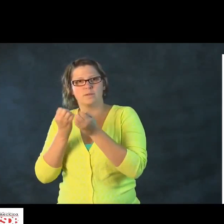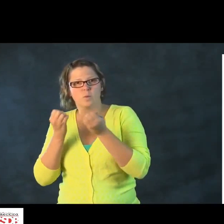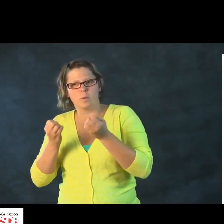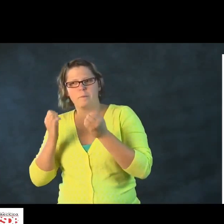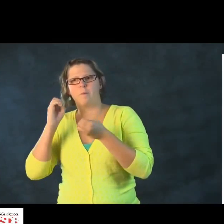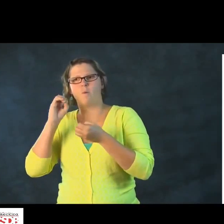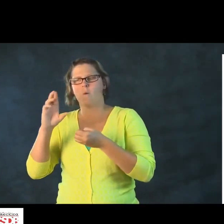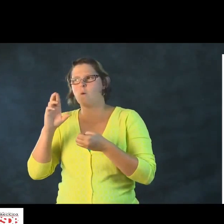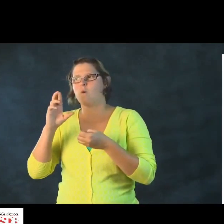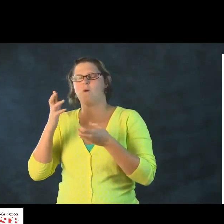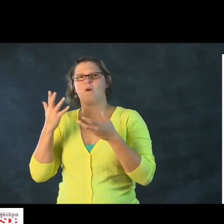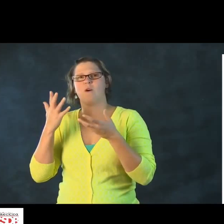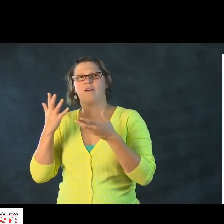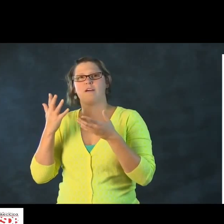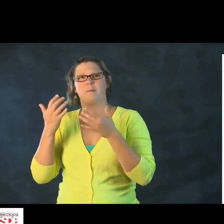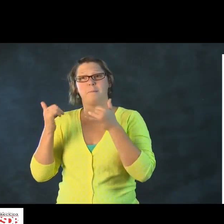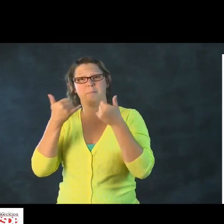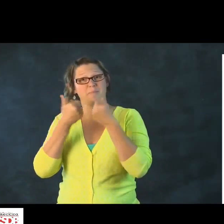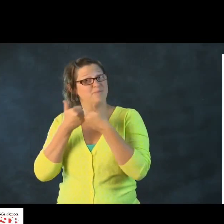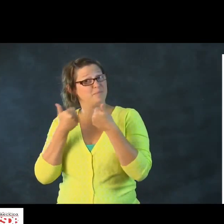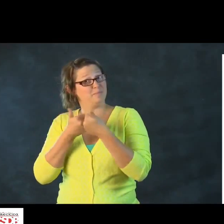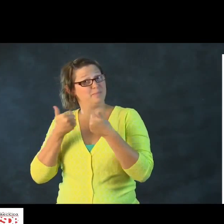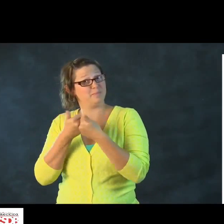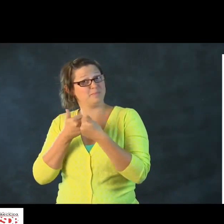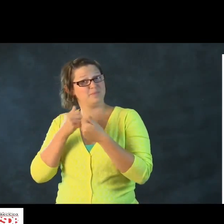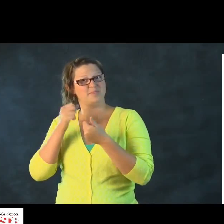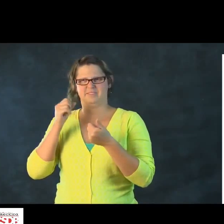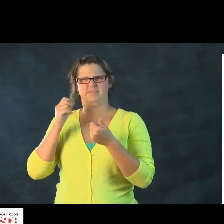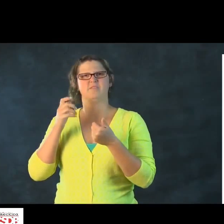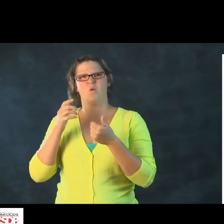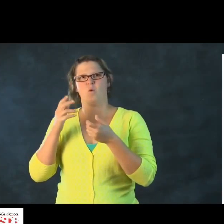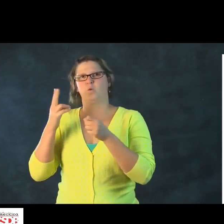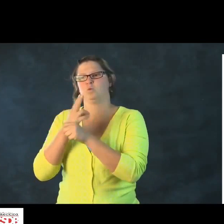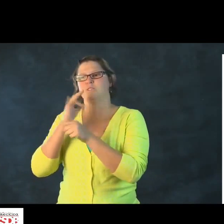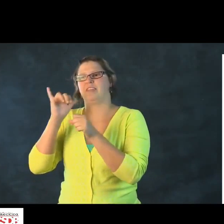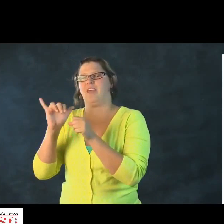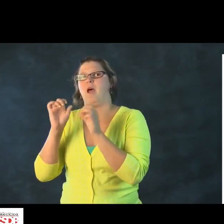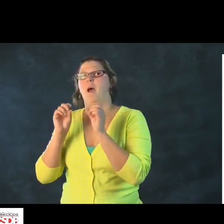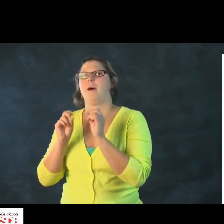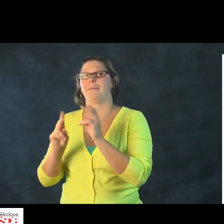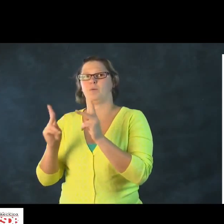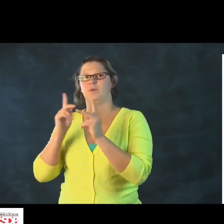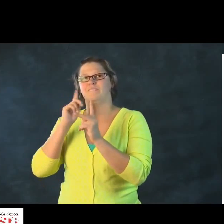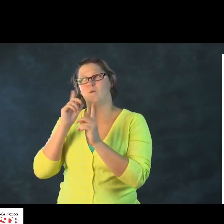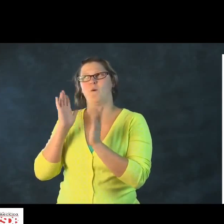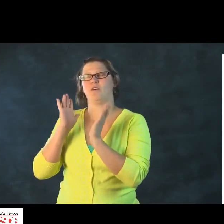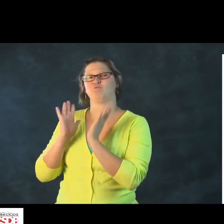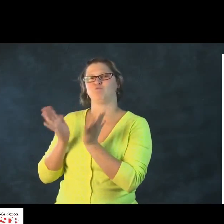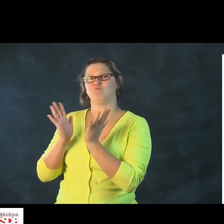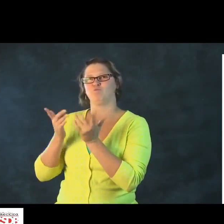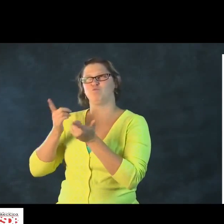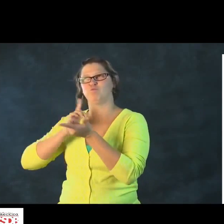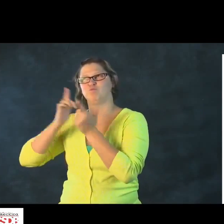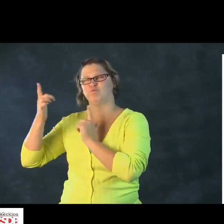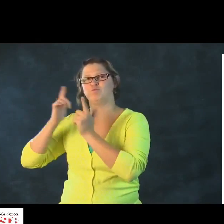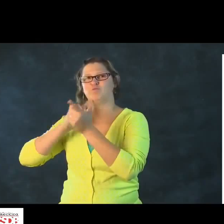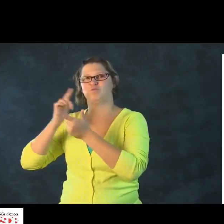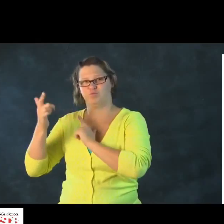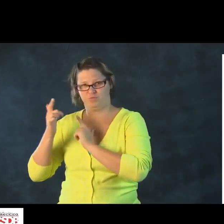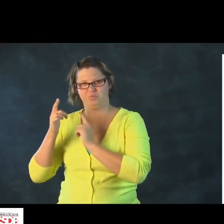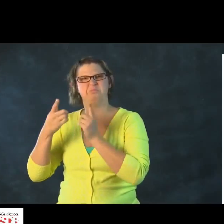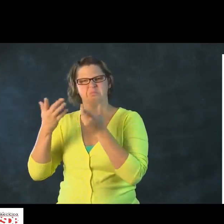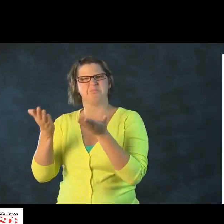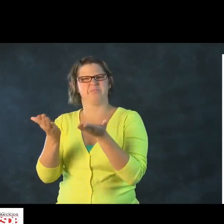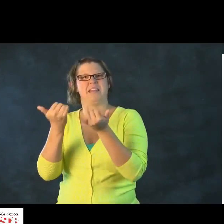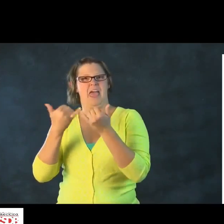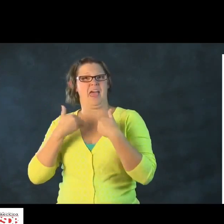Or you can explain how to use the equipment on the playground. You can play a game. Again, use that opportunity